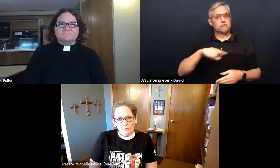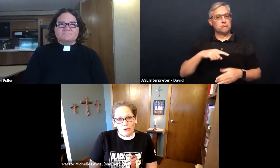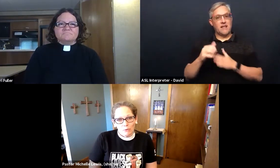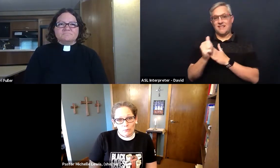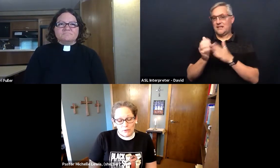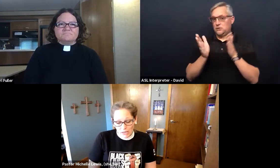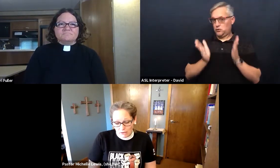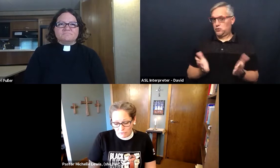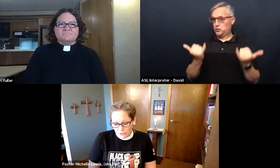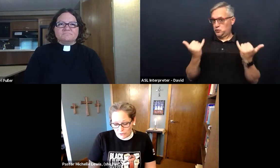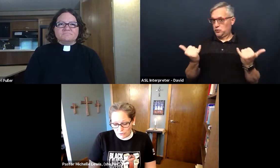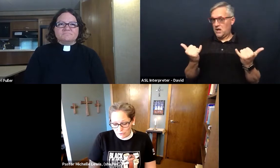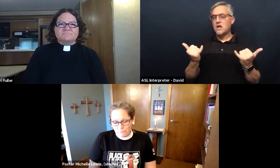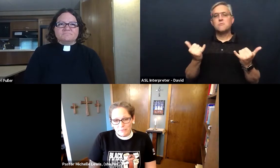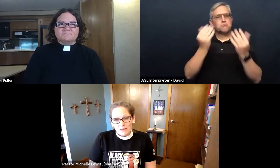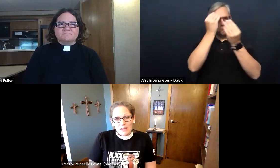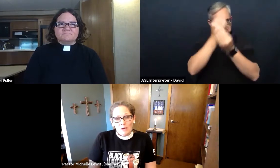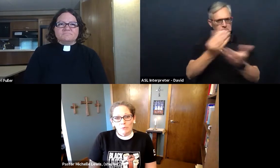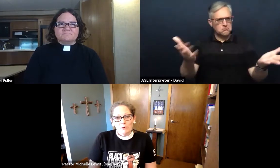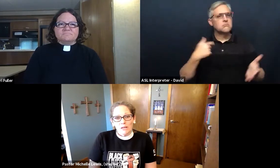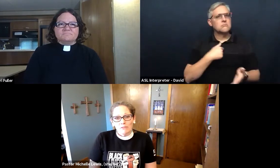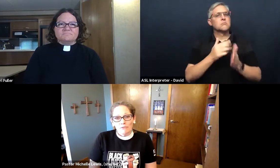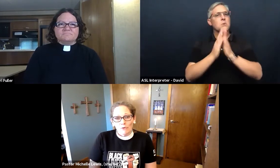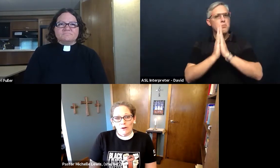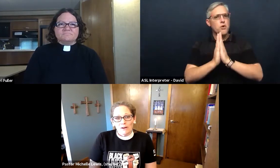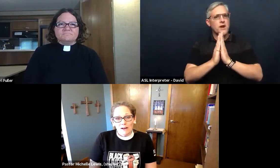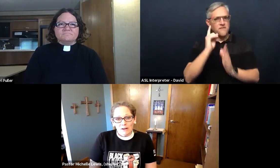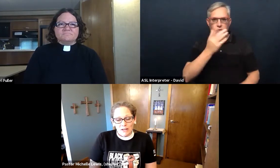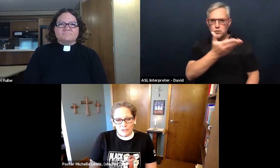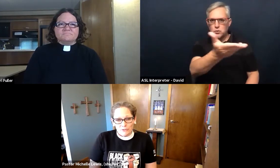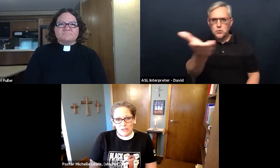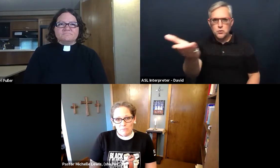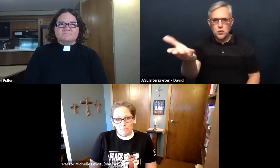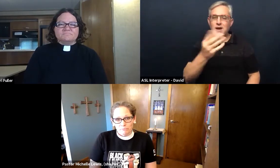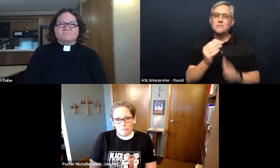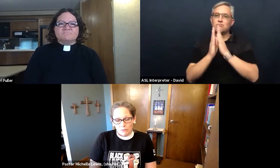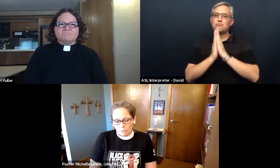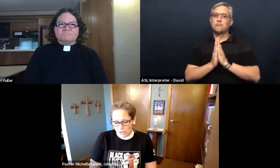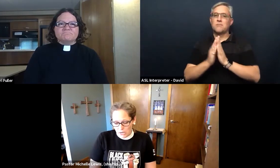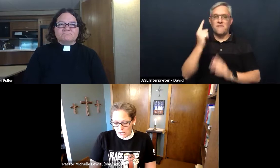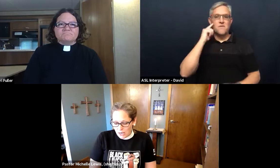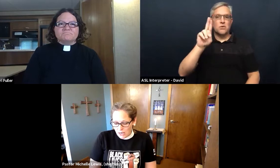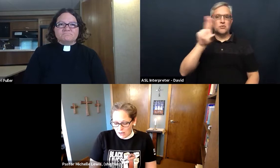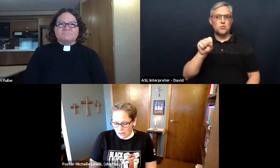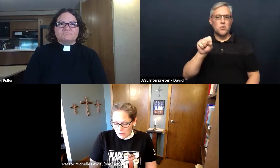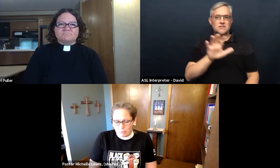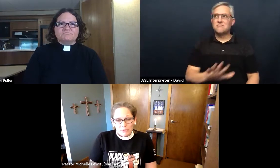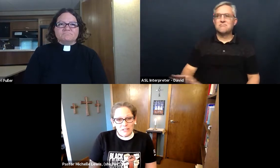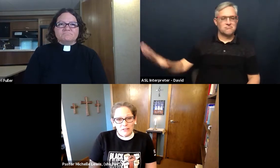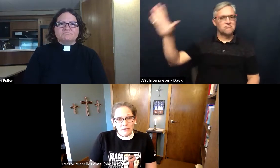know we're praying for you and we're praying for our country. We're praying in particular